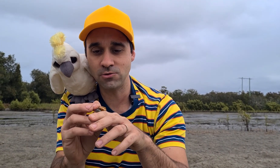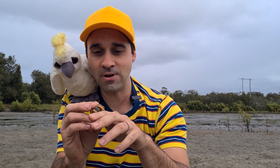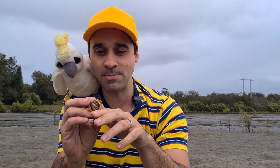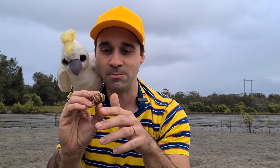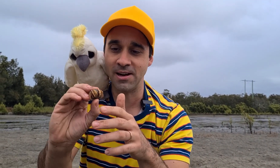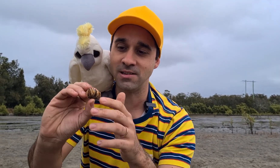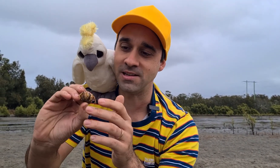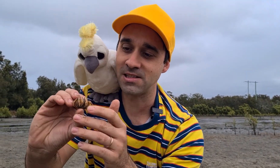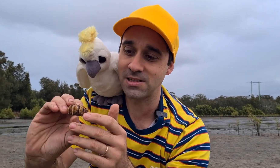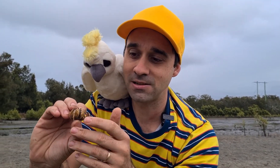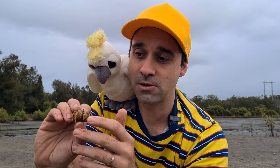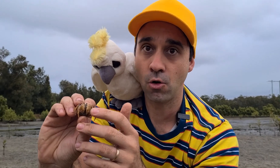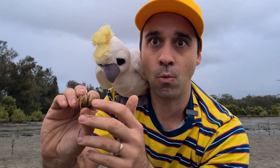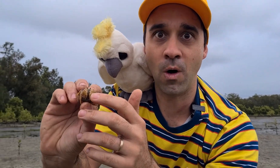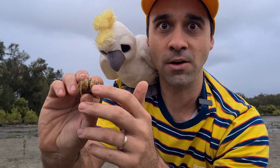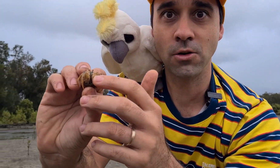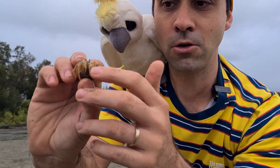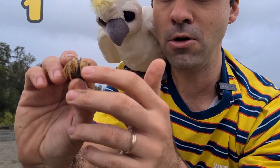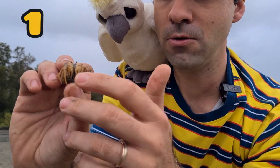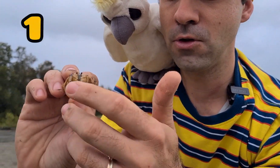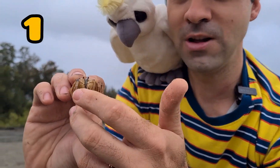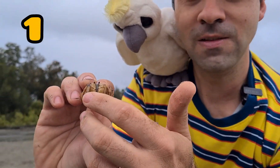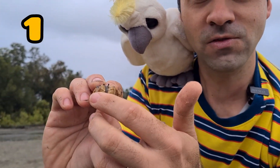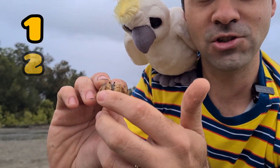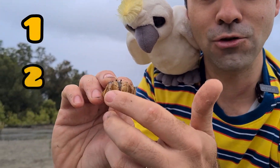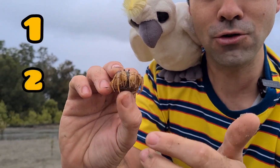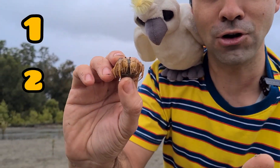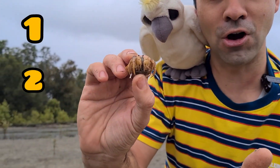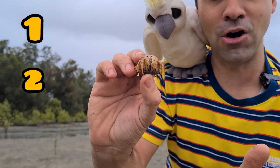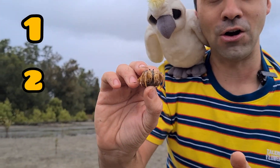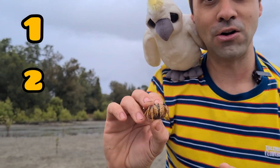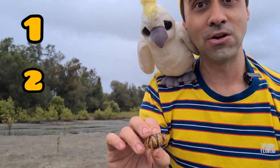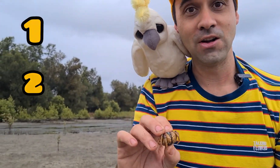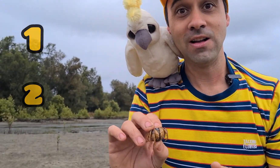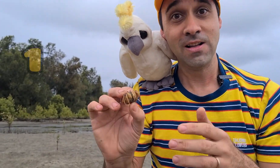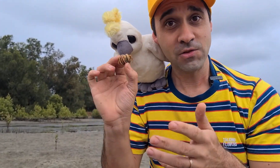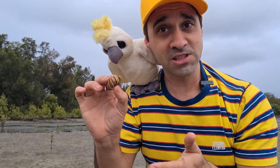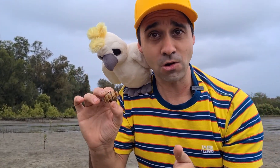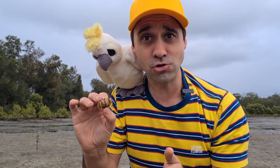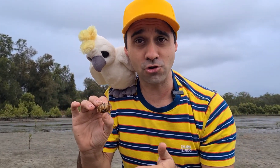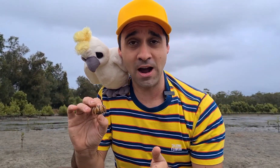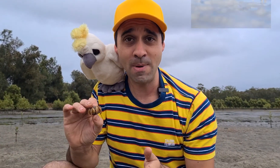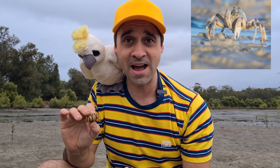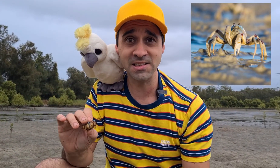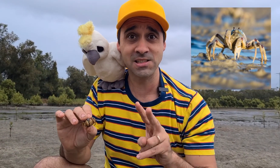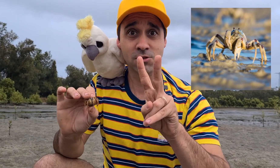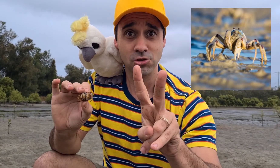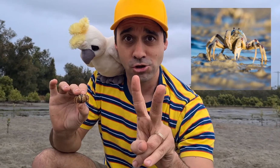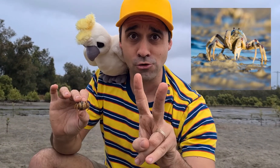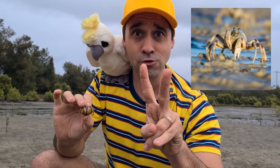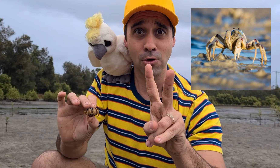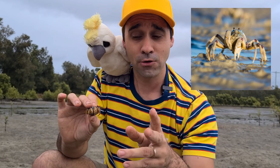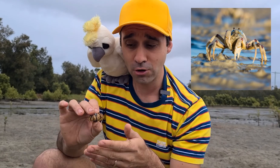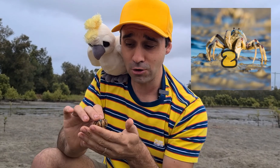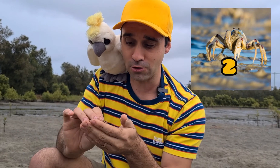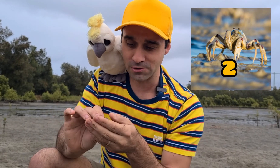grab him like this. One claw, two claw. The soldier crab has two claws.